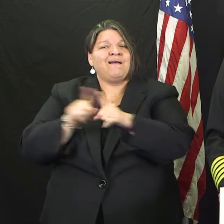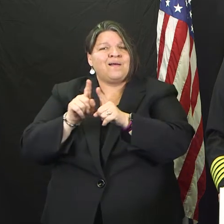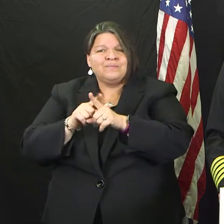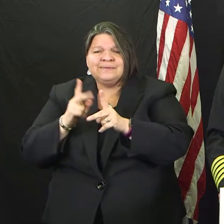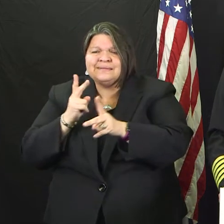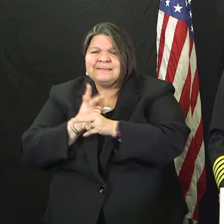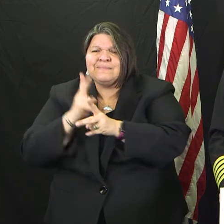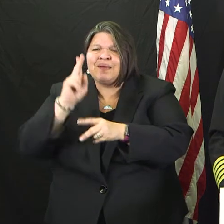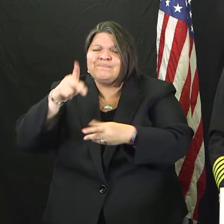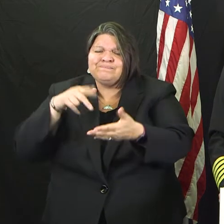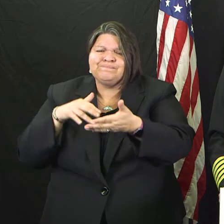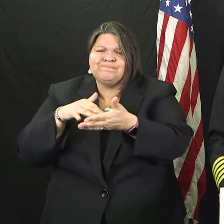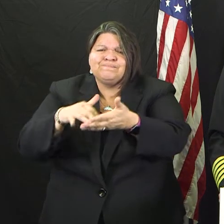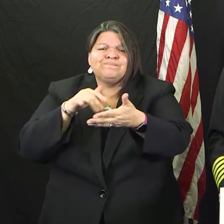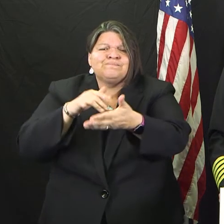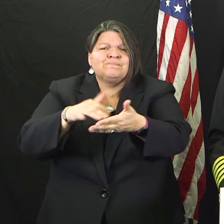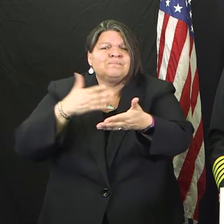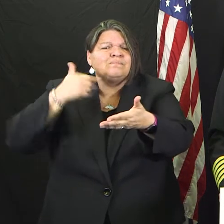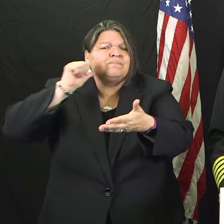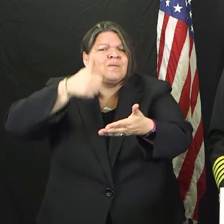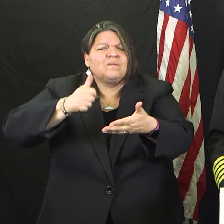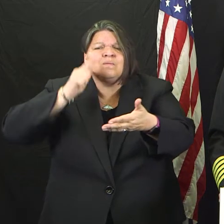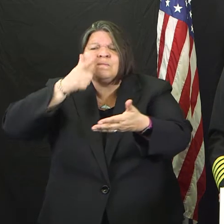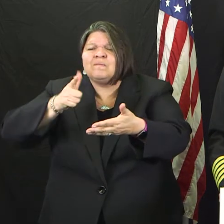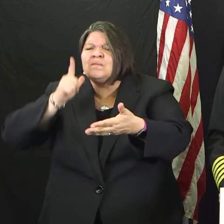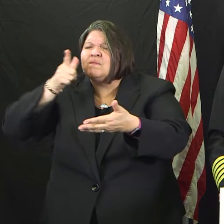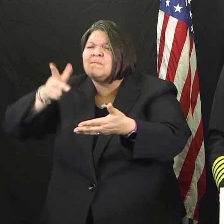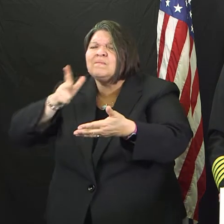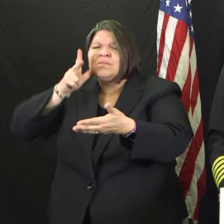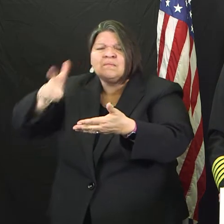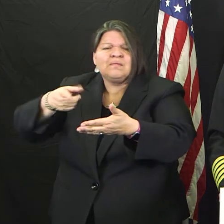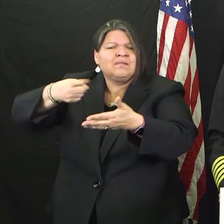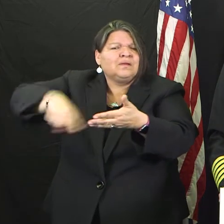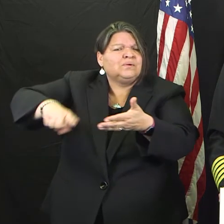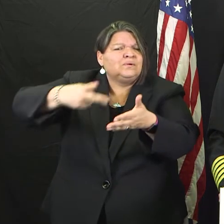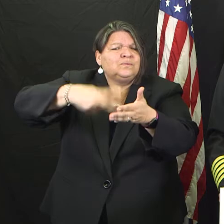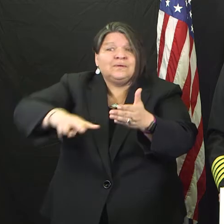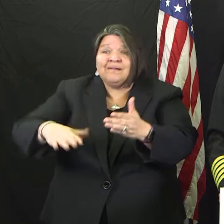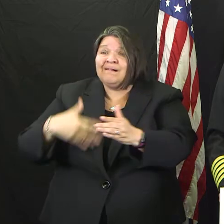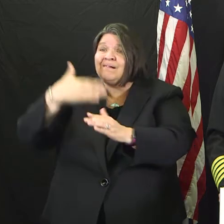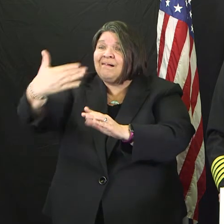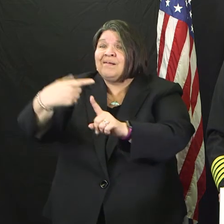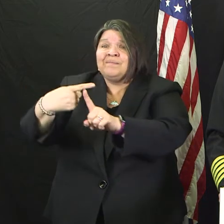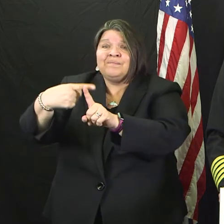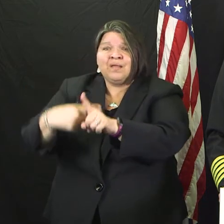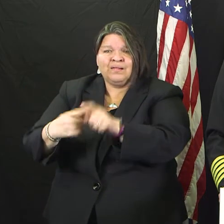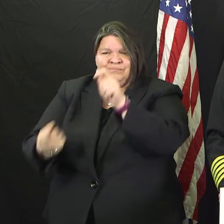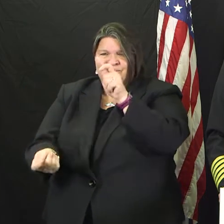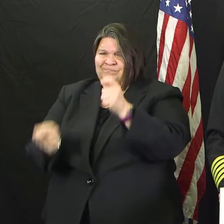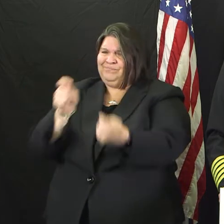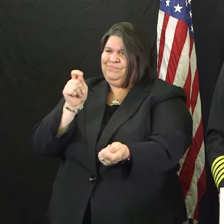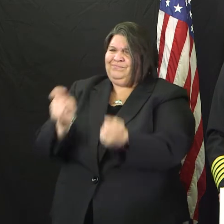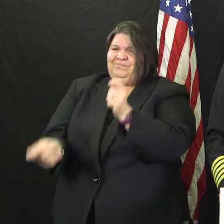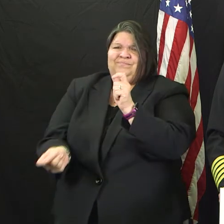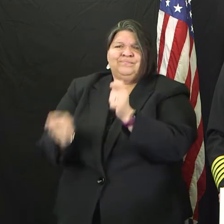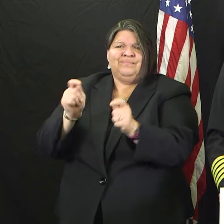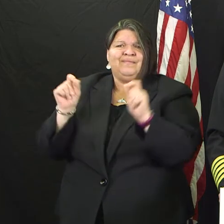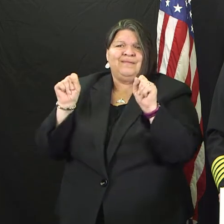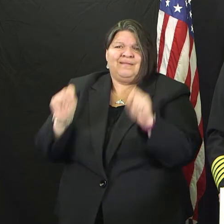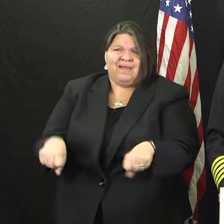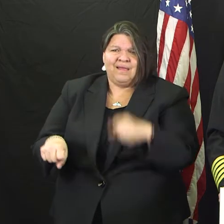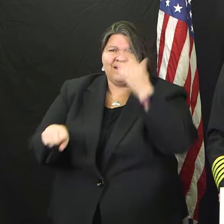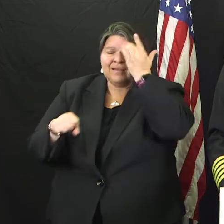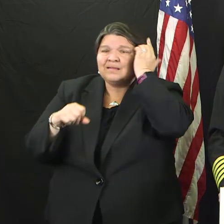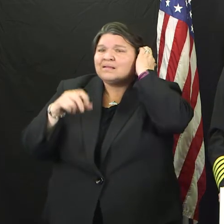as to where we see and what we can anticipate potentially happening. We want the public to have the confidence in us